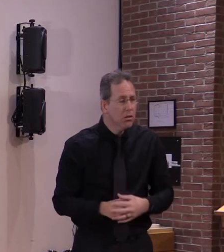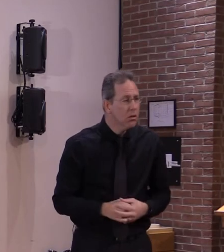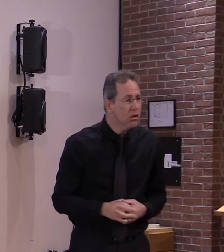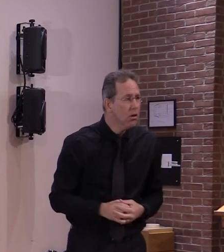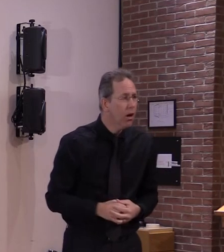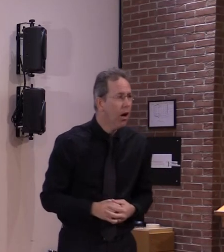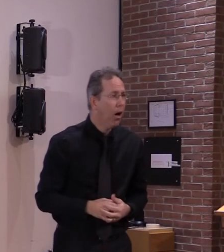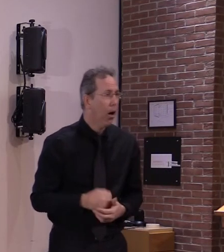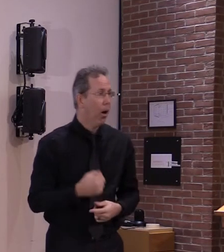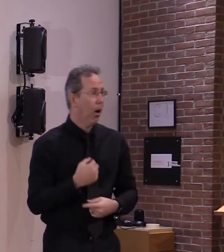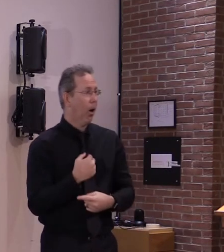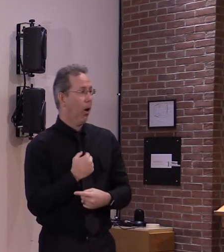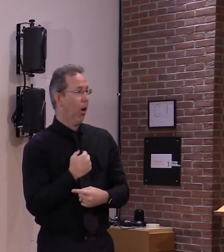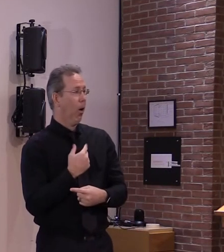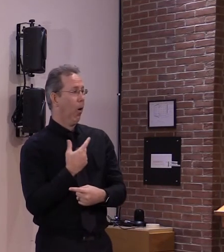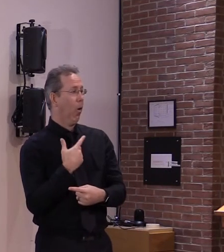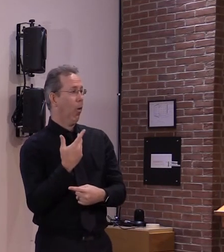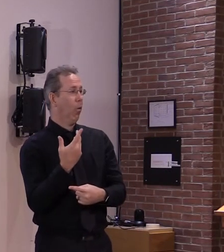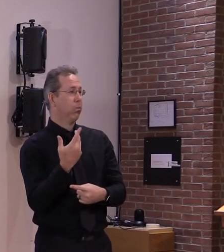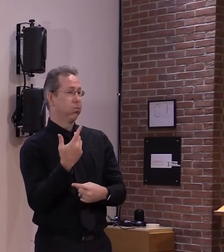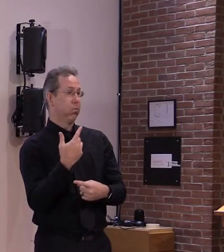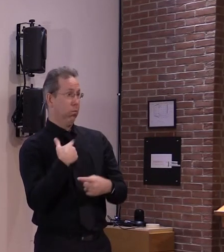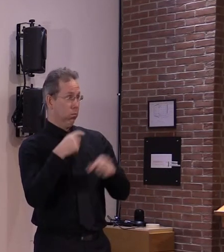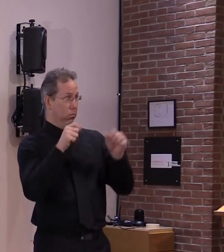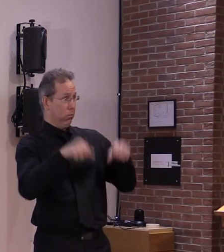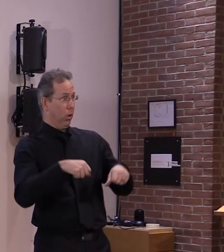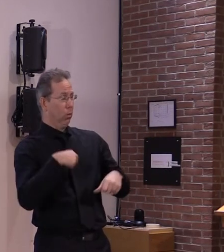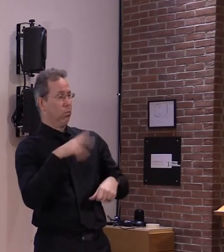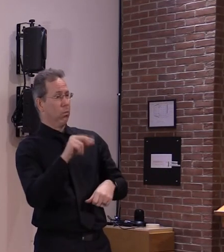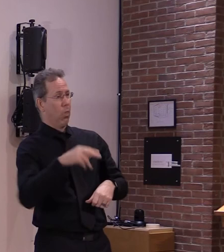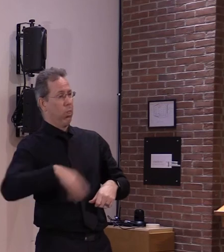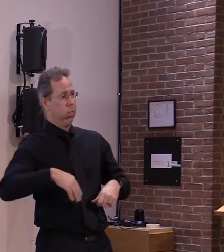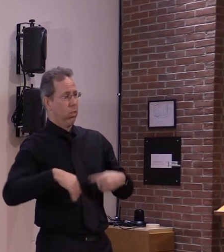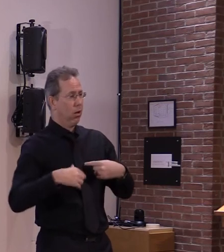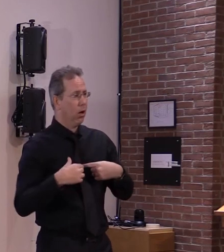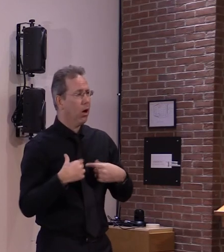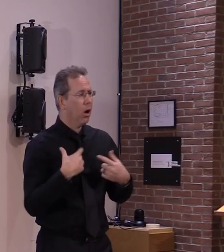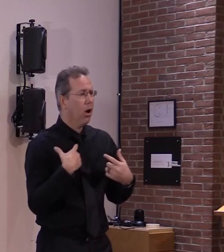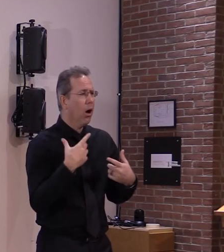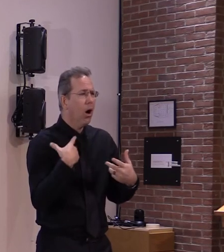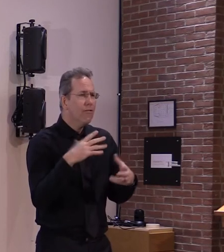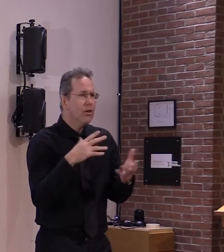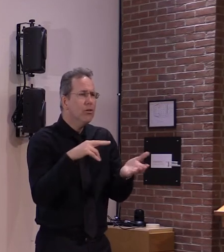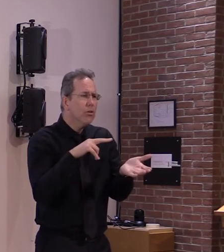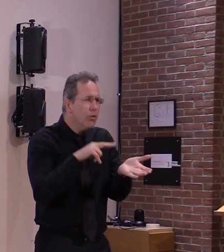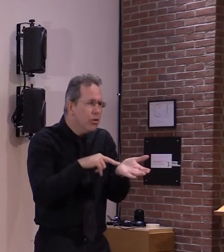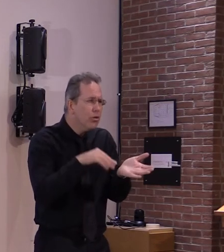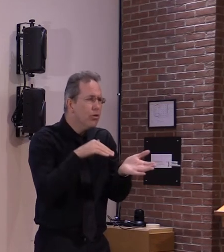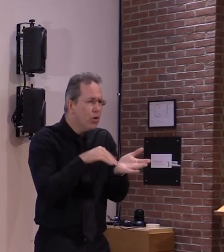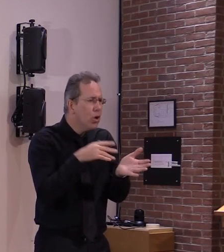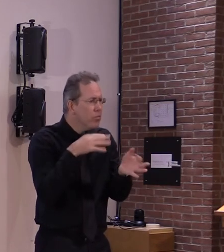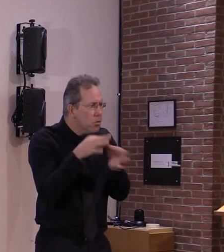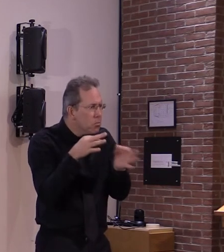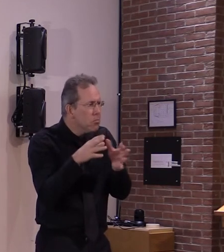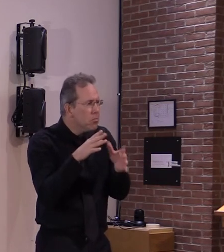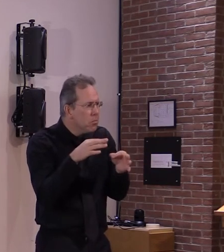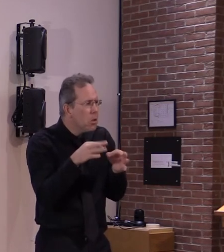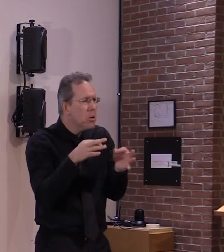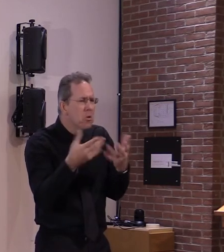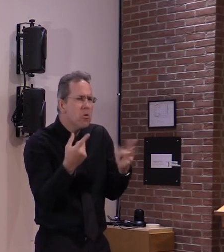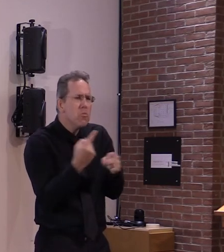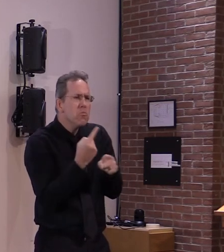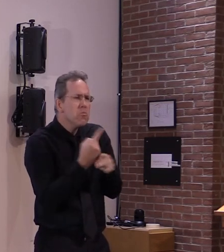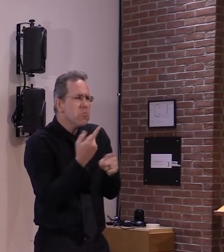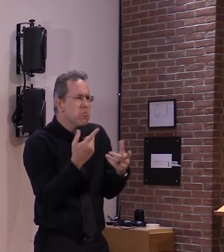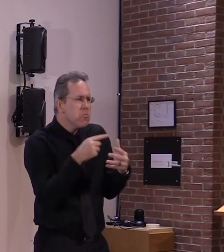uh informed consent procedure there certainly would be a detailing of commonly expected side effects and